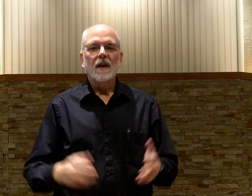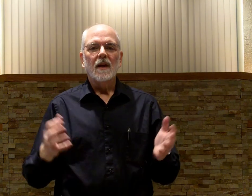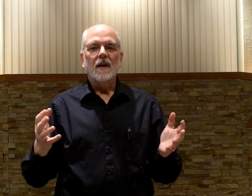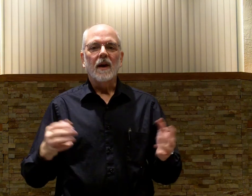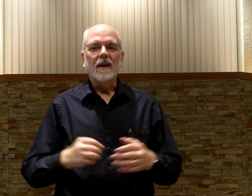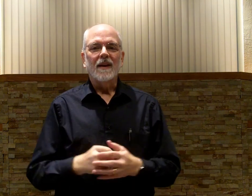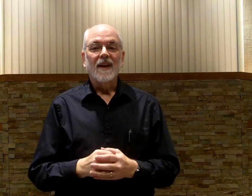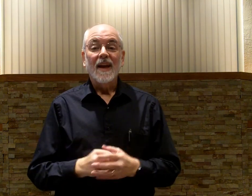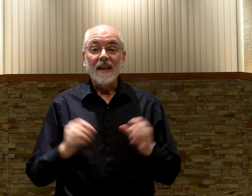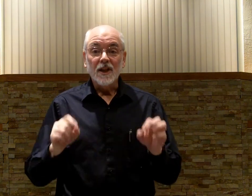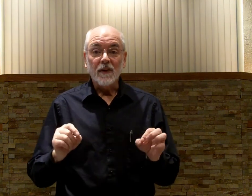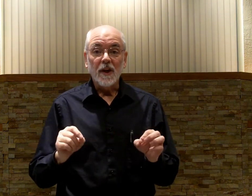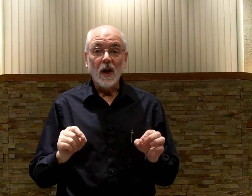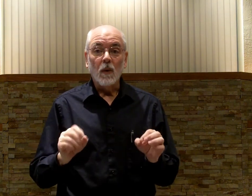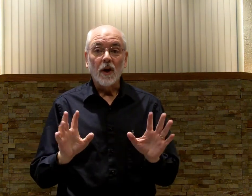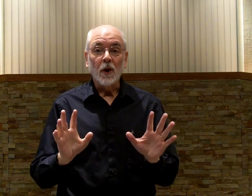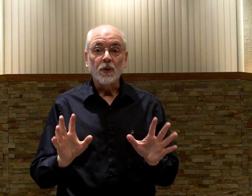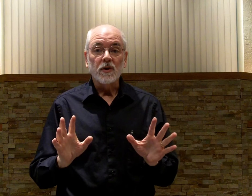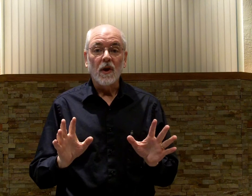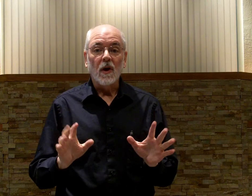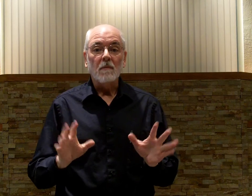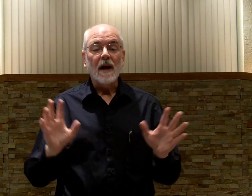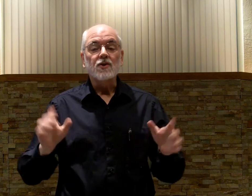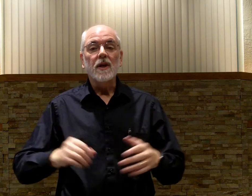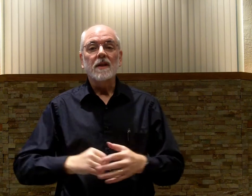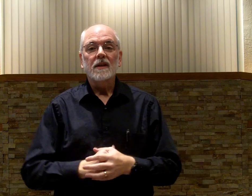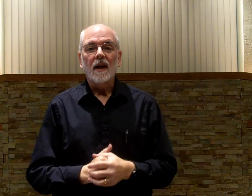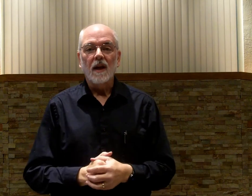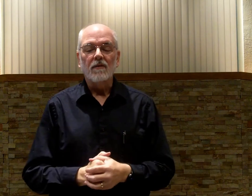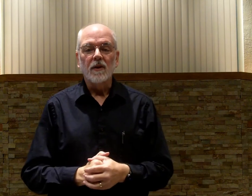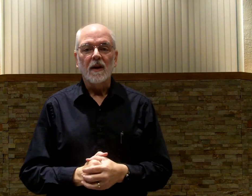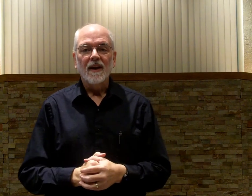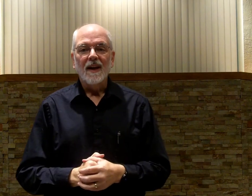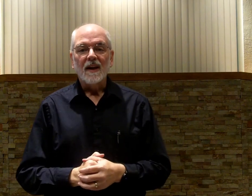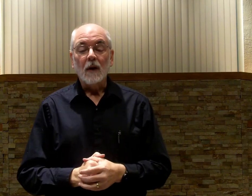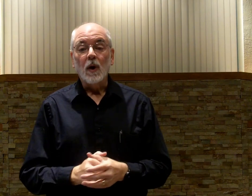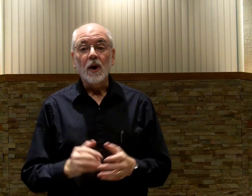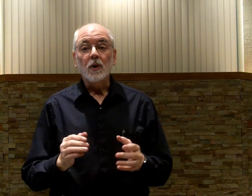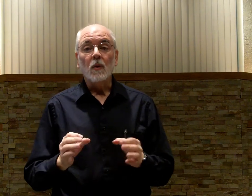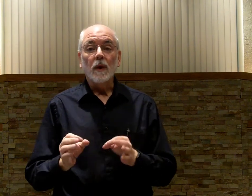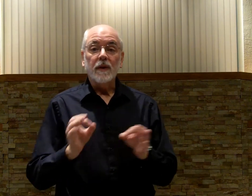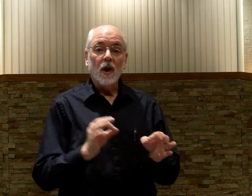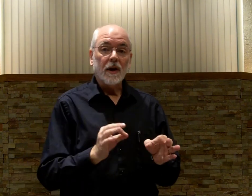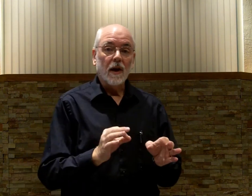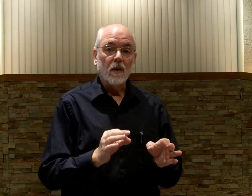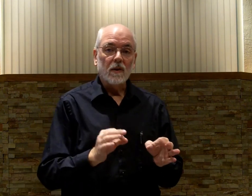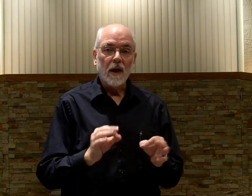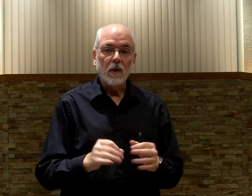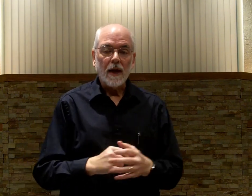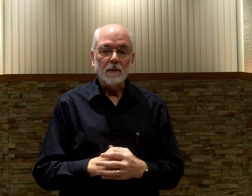all right in this video we're going go through the song my Jesus I love thee and we're going to do it with the audio that will actually